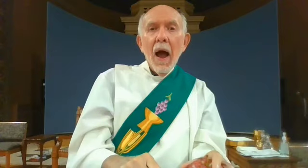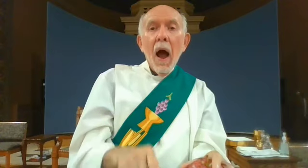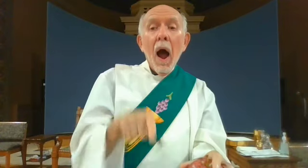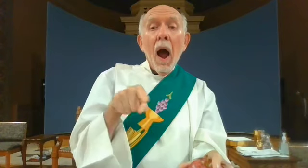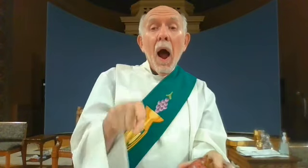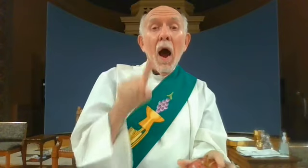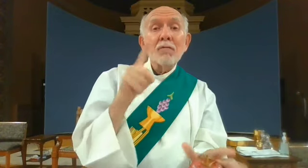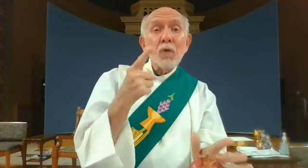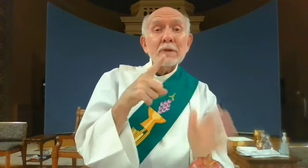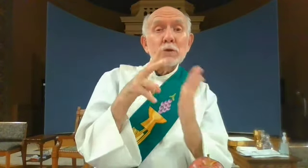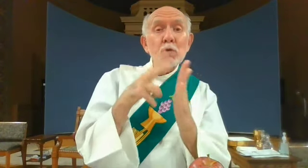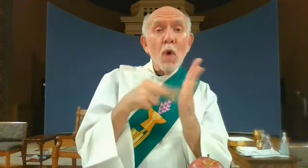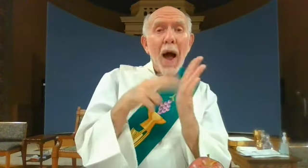the first reading